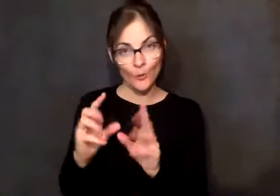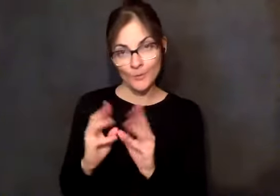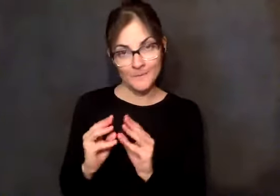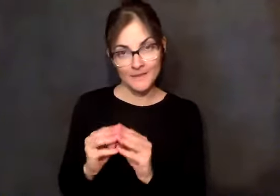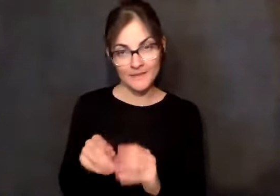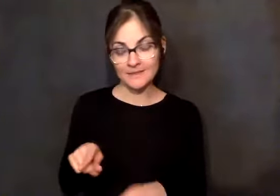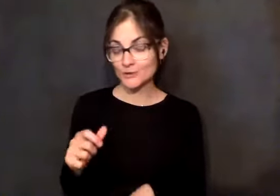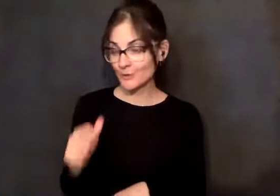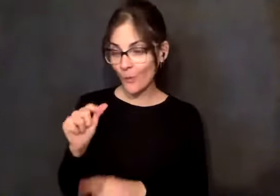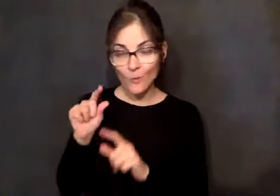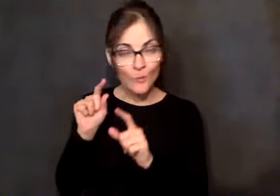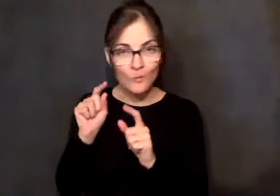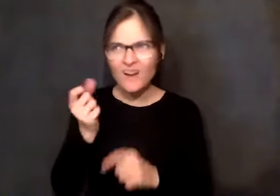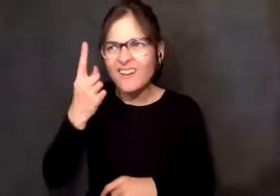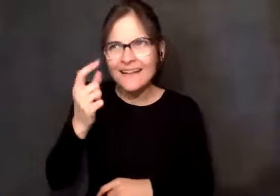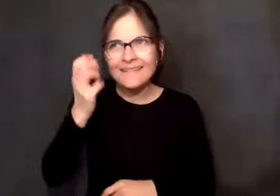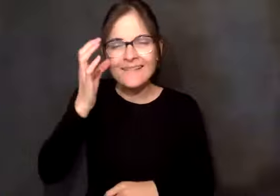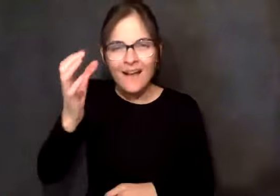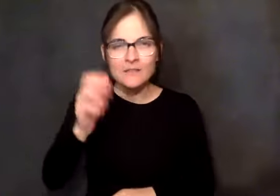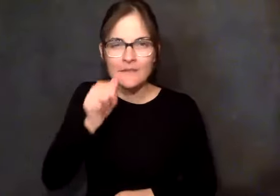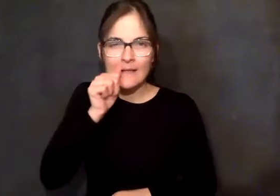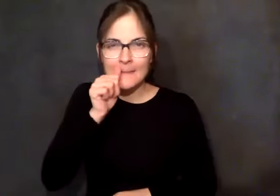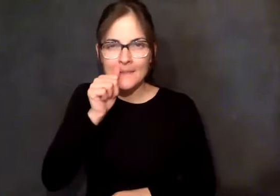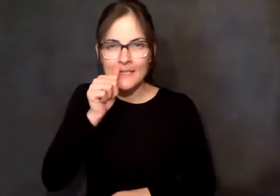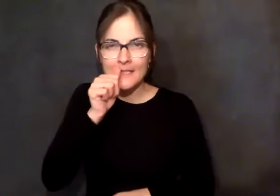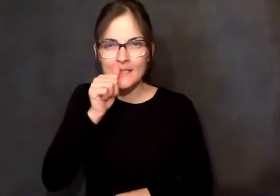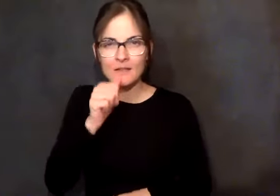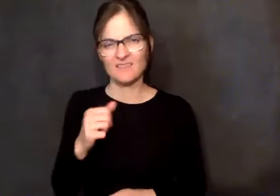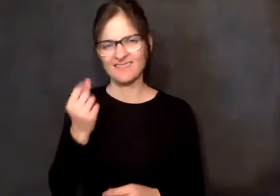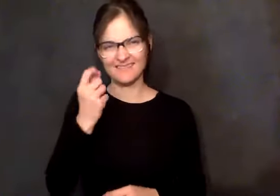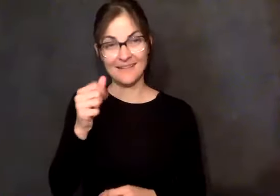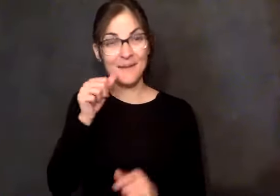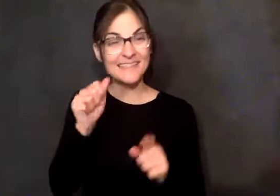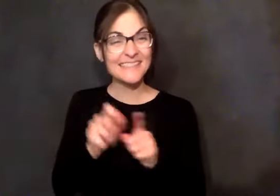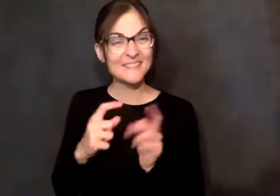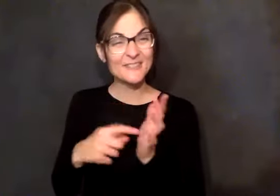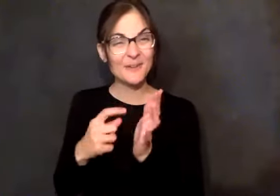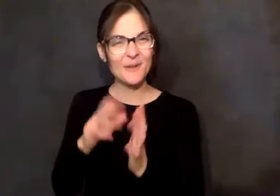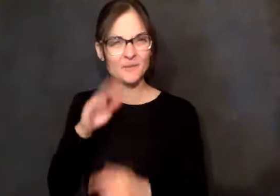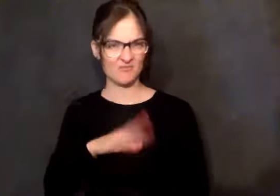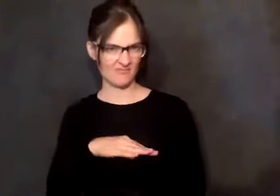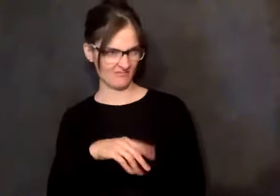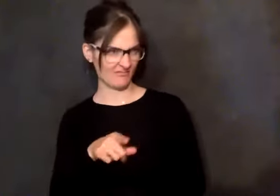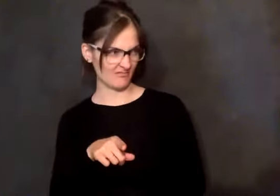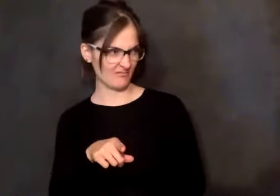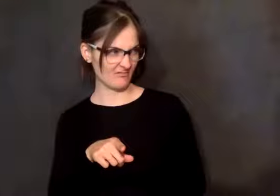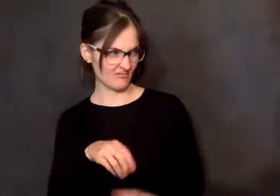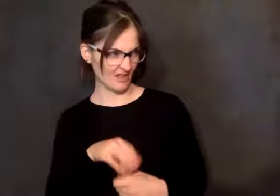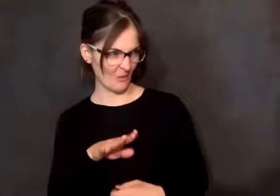sister who doesn't go to a meeting, who doesn't understand the concept of anonymity. She would ask me, is that one of those people? I said, you know, I can't